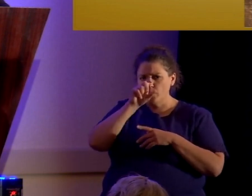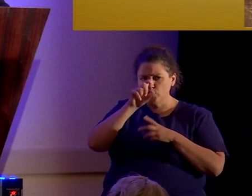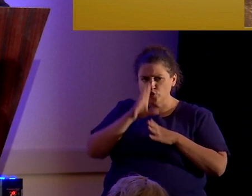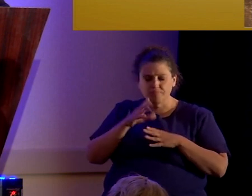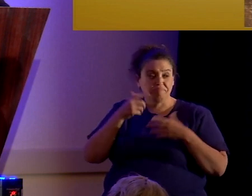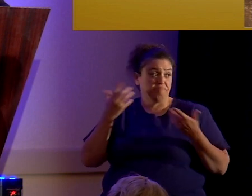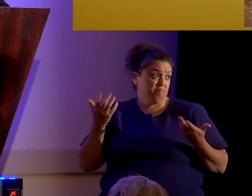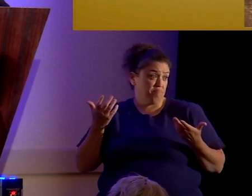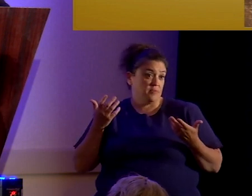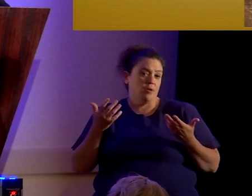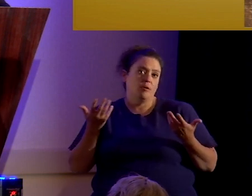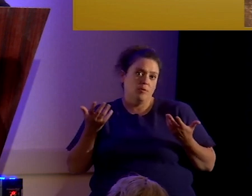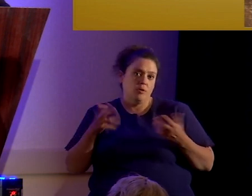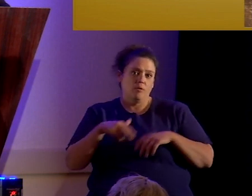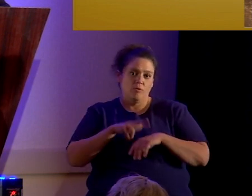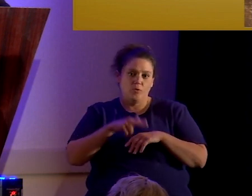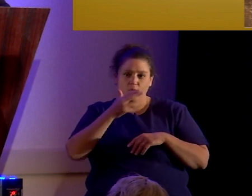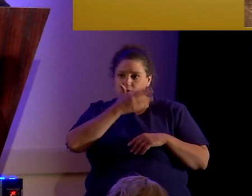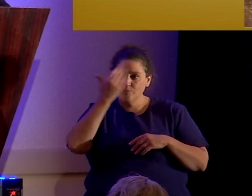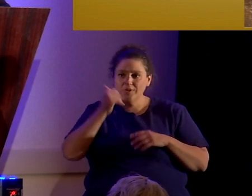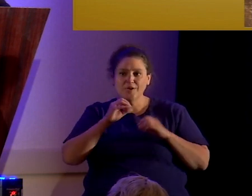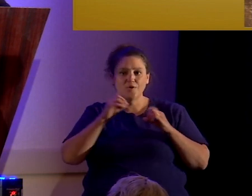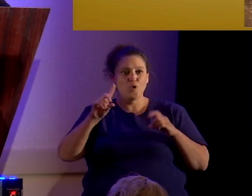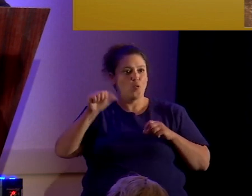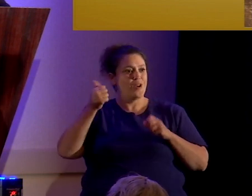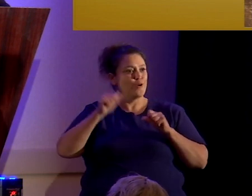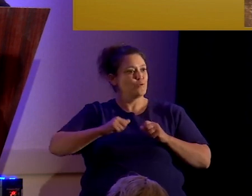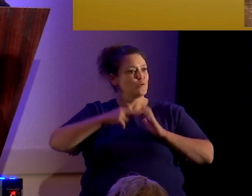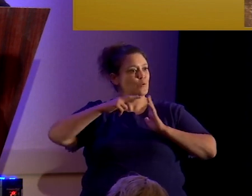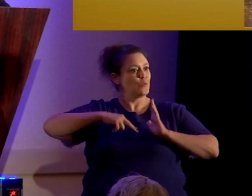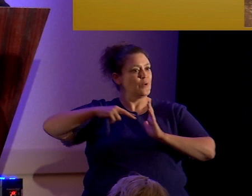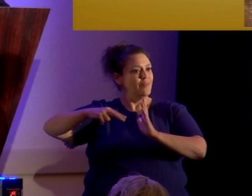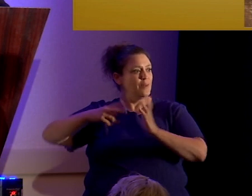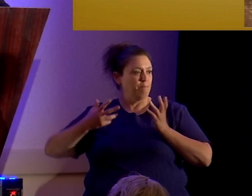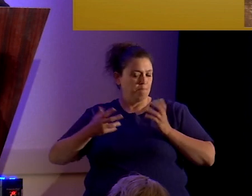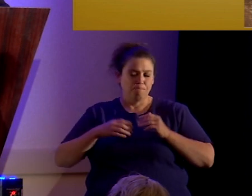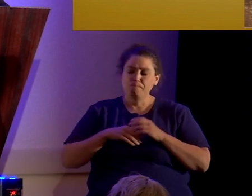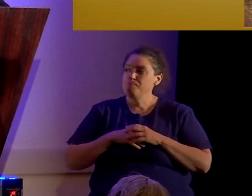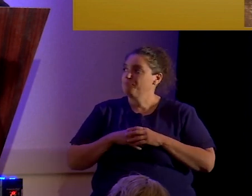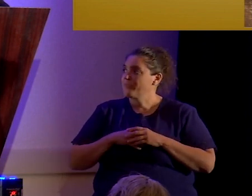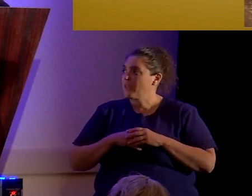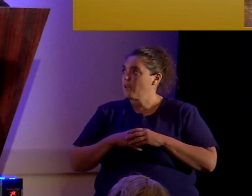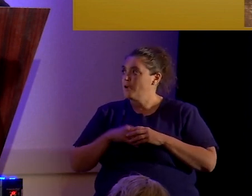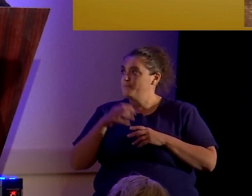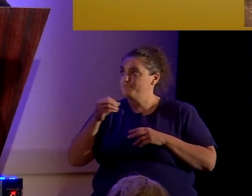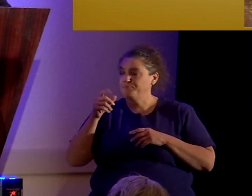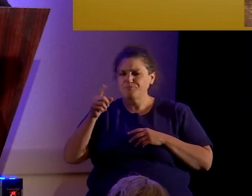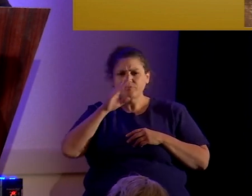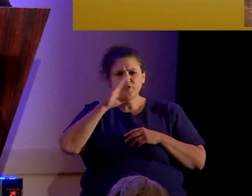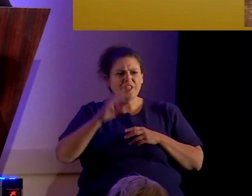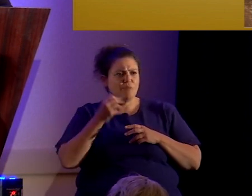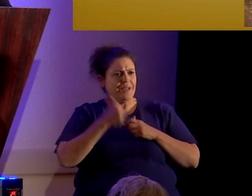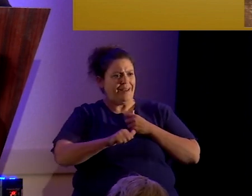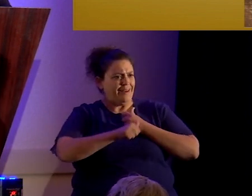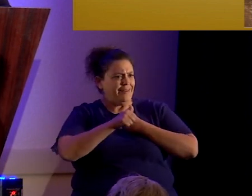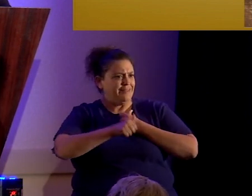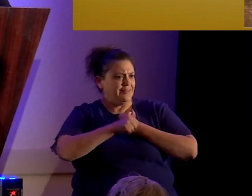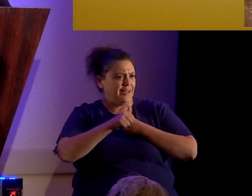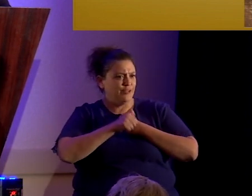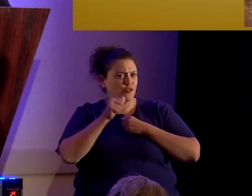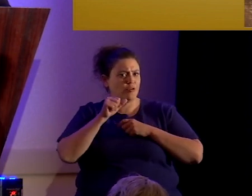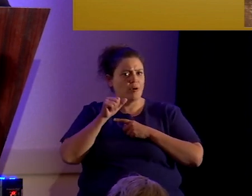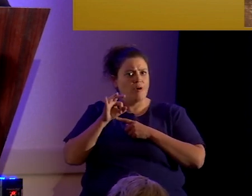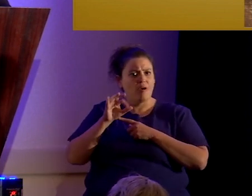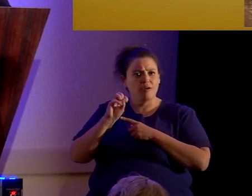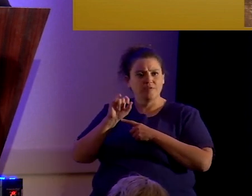you guessed it, of course, simply nobody else could read them. And there would never be any danger of Smith